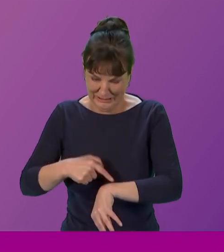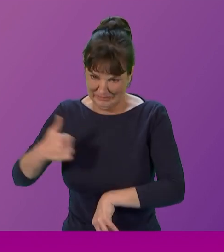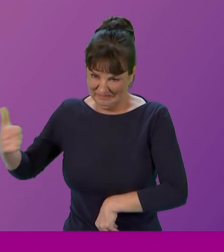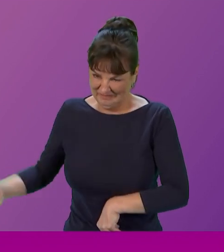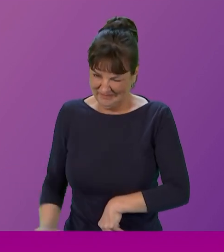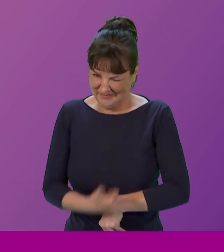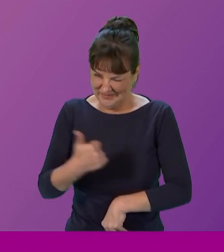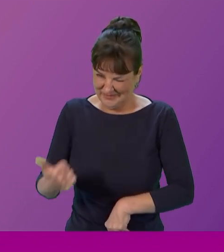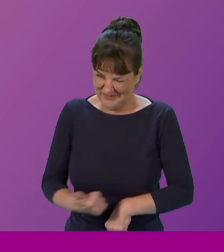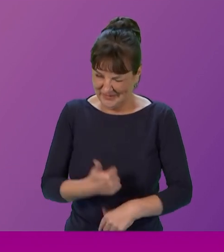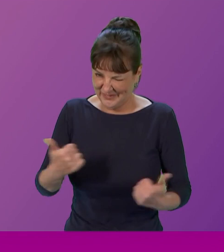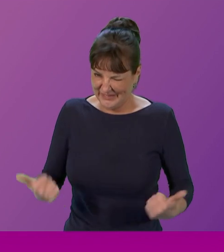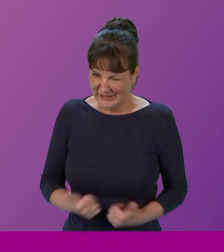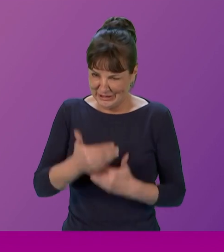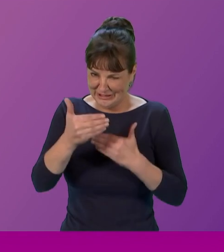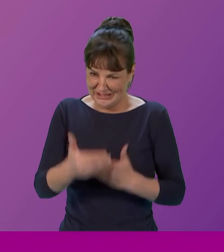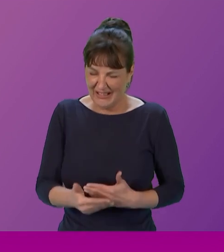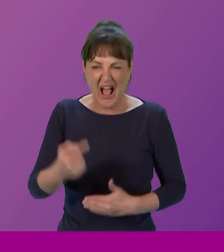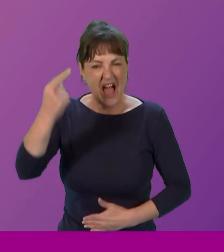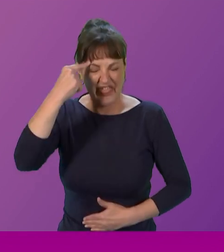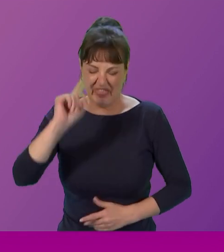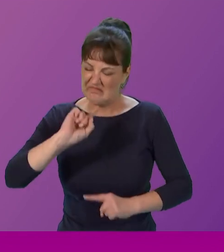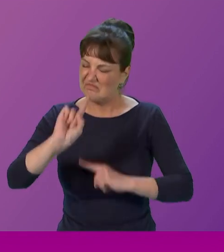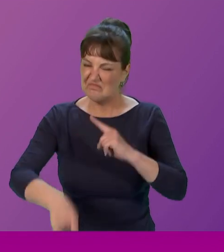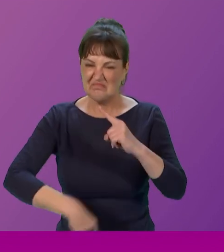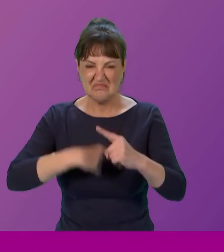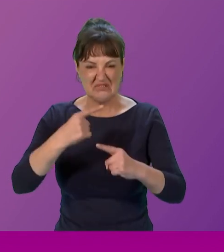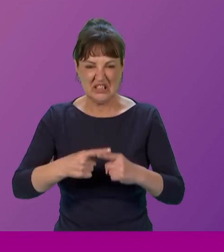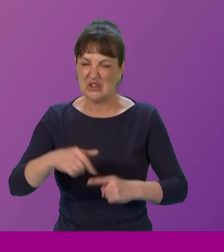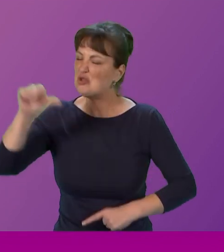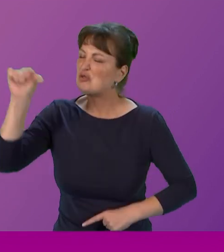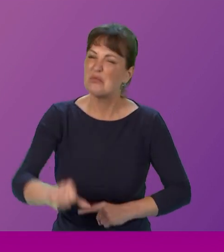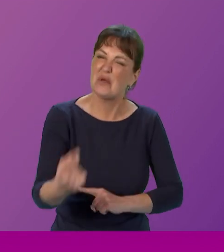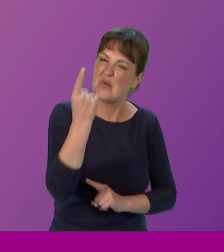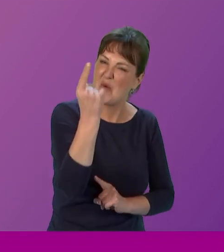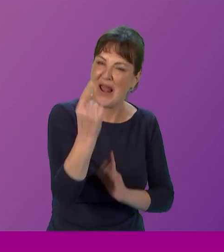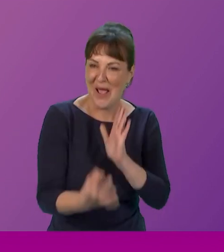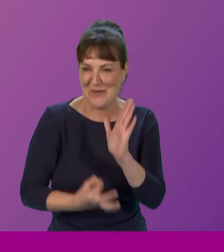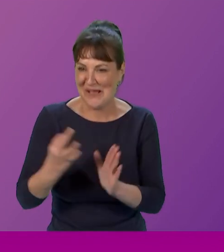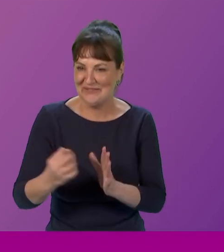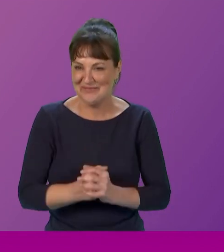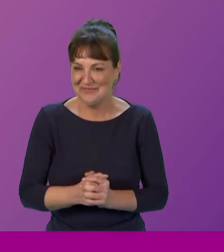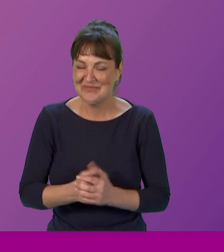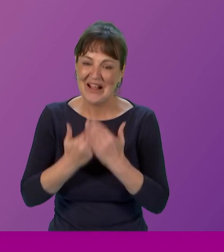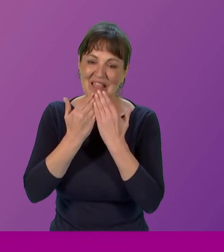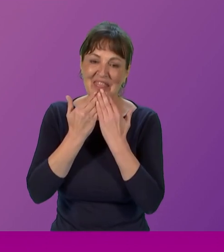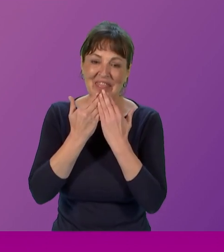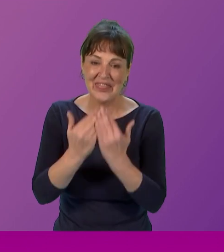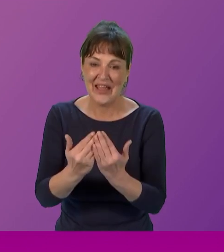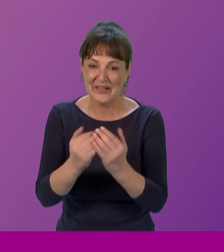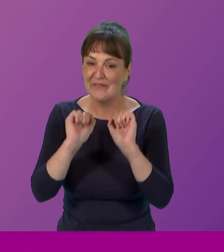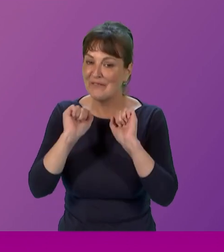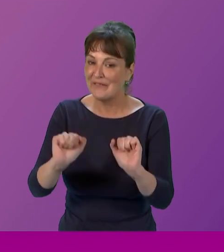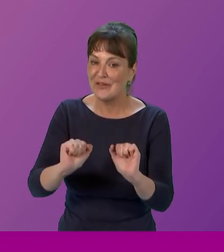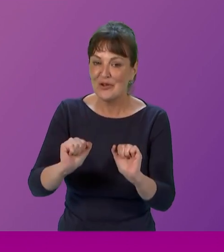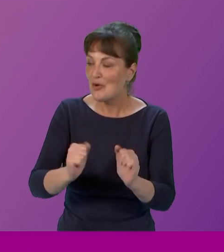next year we should let this, you know, be at least, at least an hour. Thank you all very much indeed for your very pertinent questions. And I'm sure you'd like